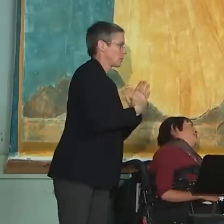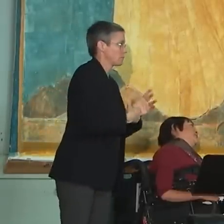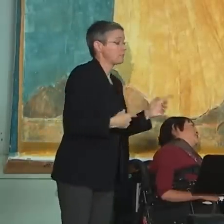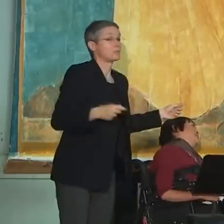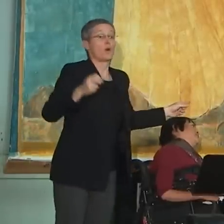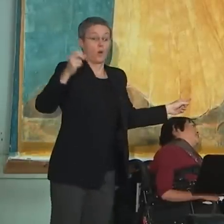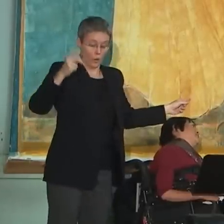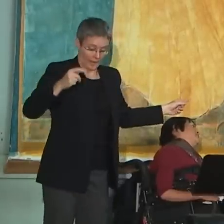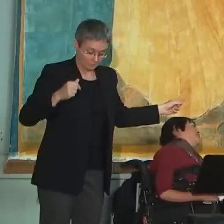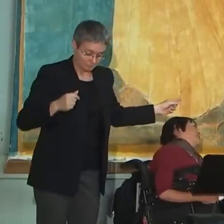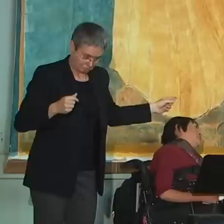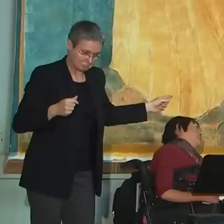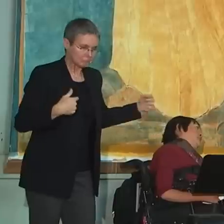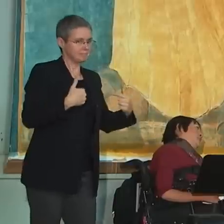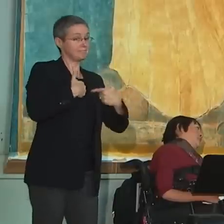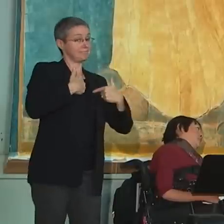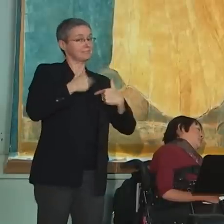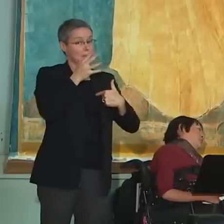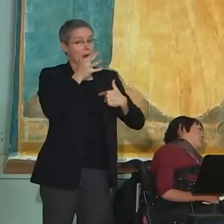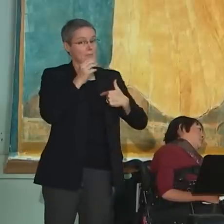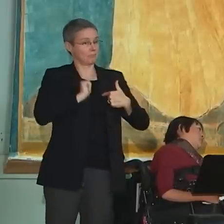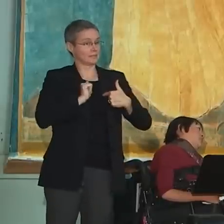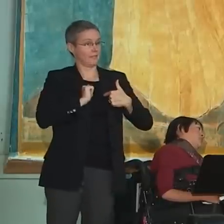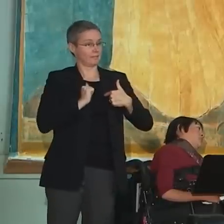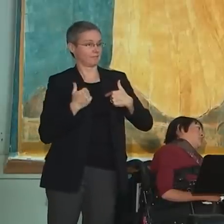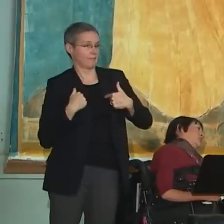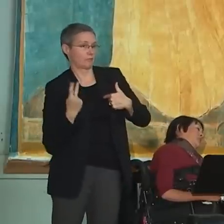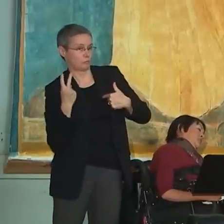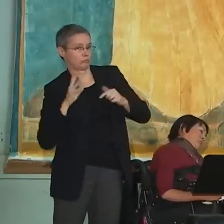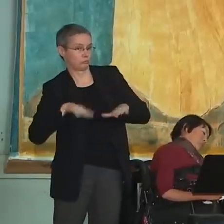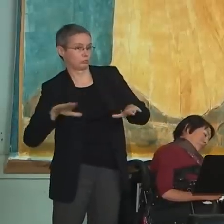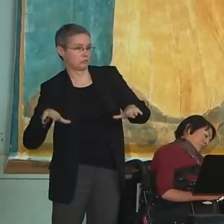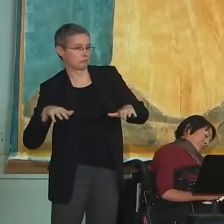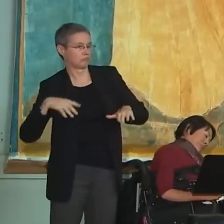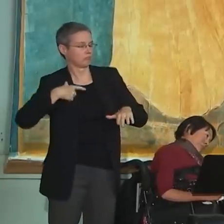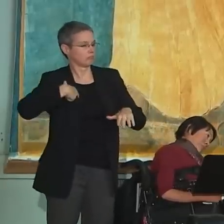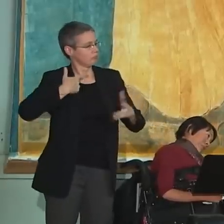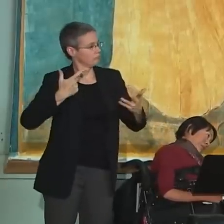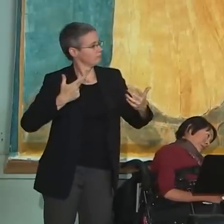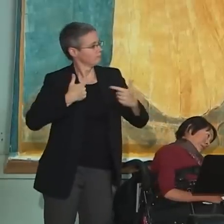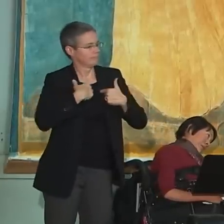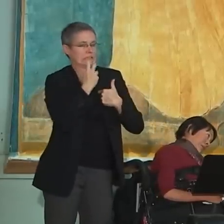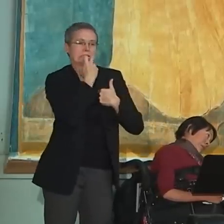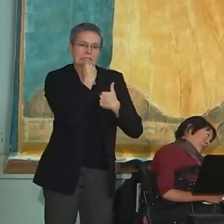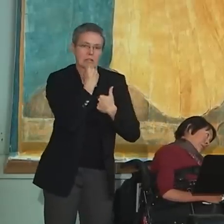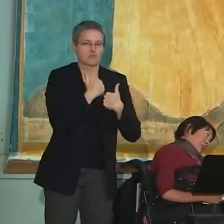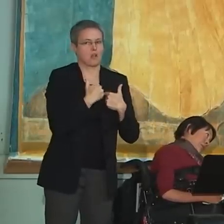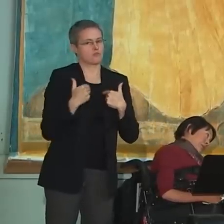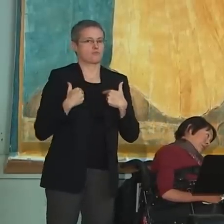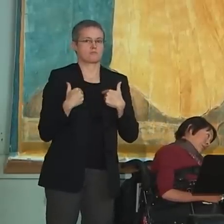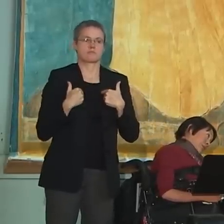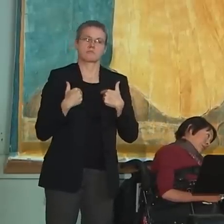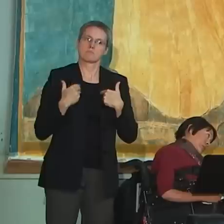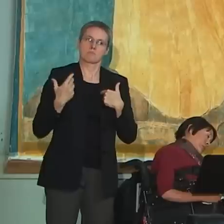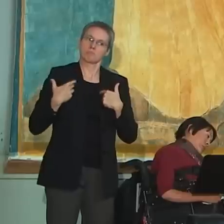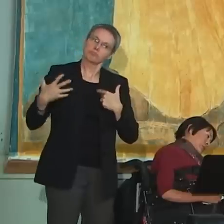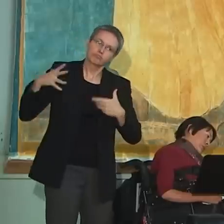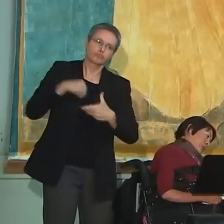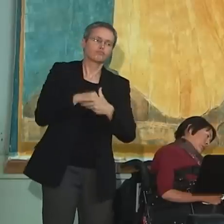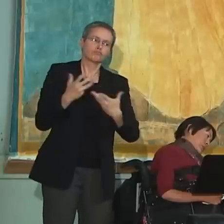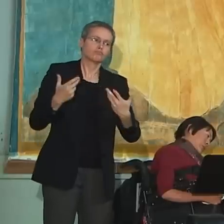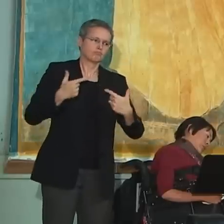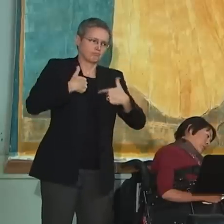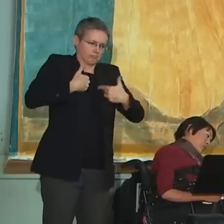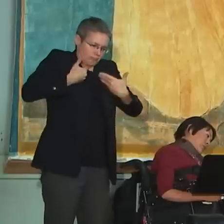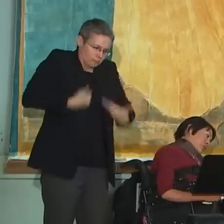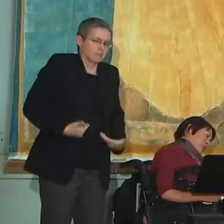is where, being a mother of two children, being somebody who really is running because I care about this city, uh, this is where being a woman